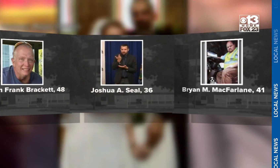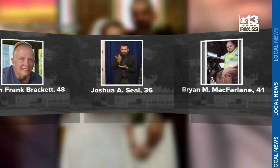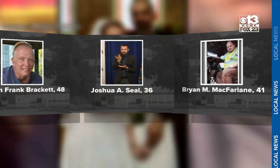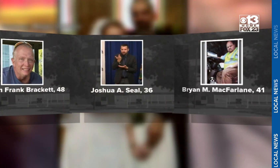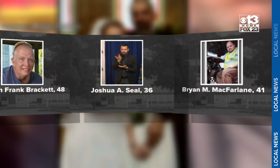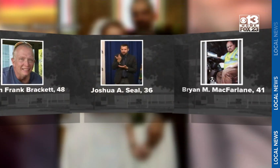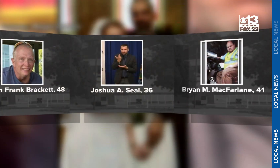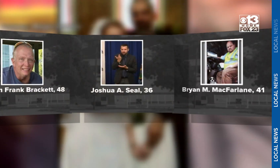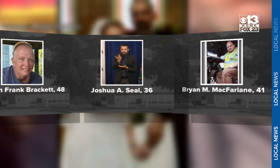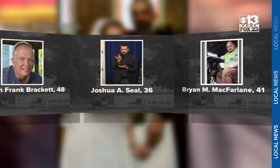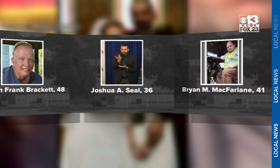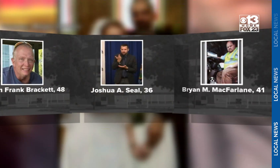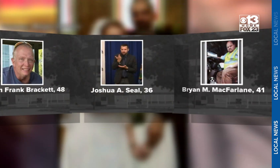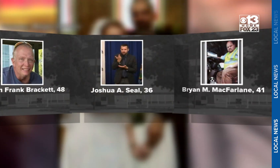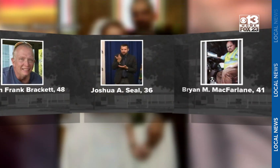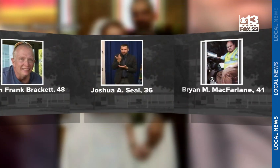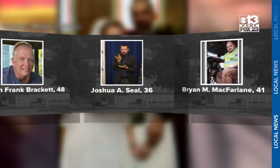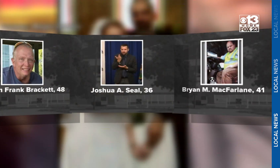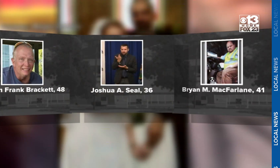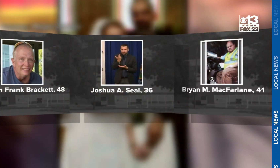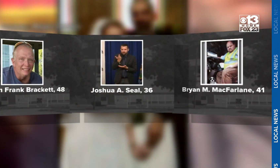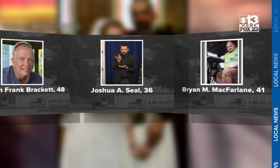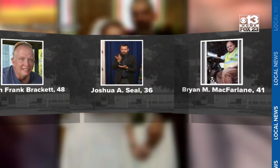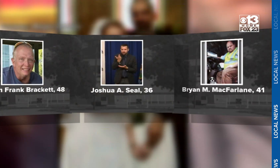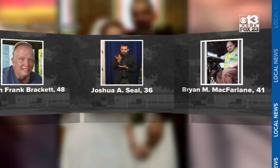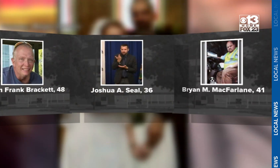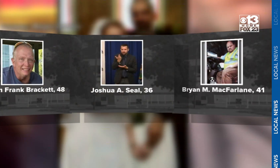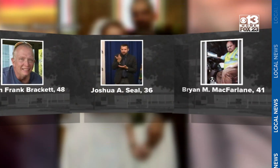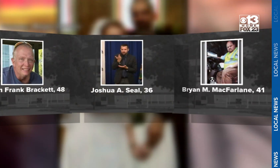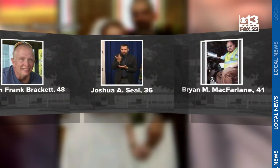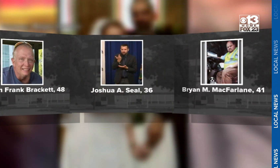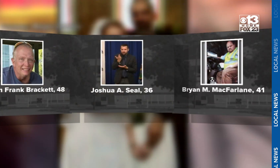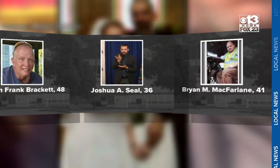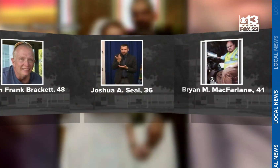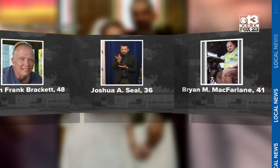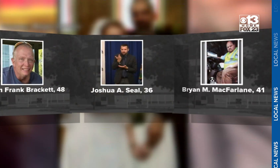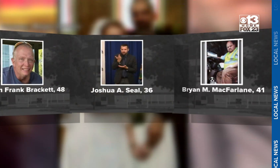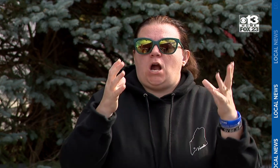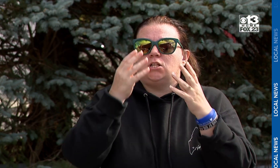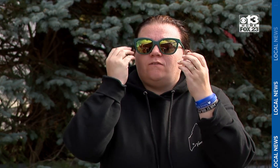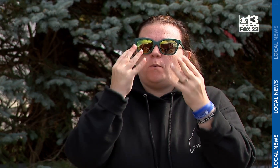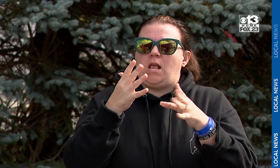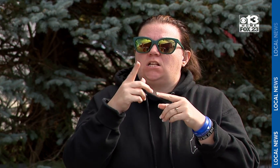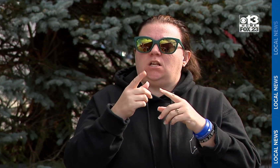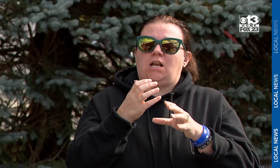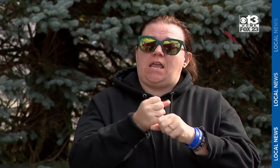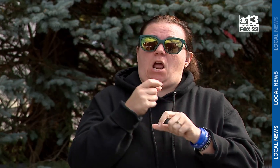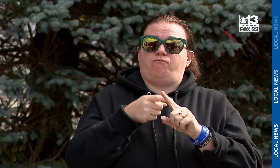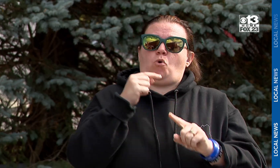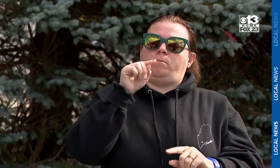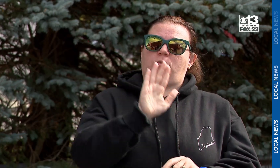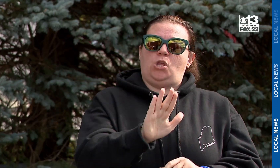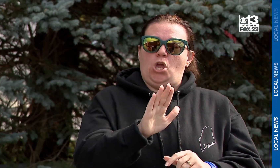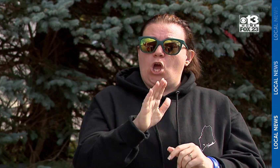others that night, Billy Brackett, Brian McFarlane and Joshua Seal. Vozella recounts chasing down